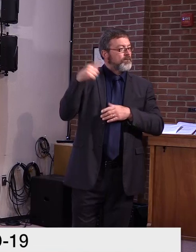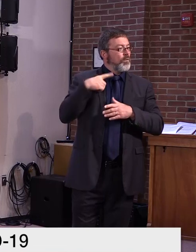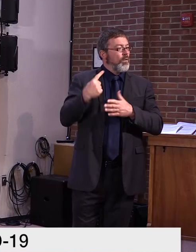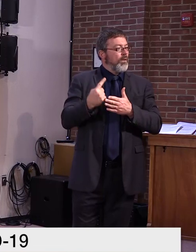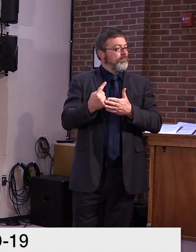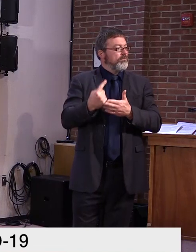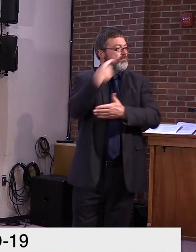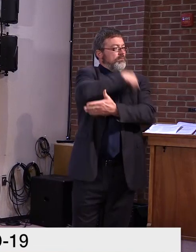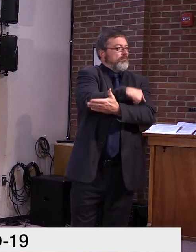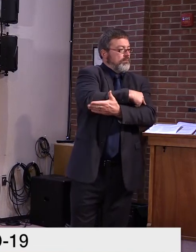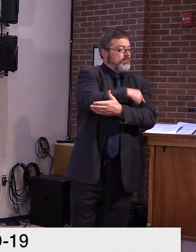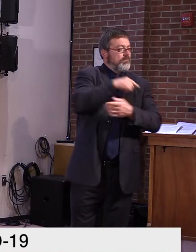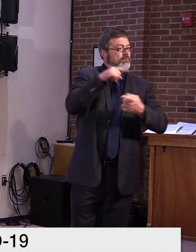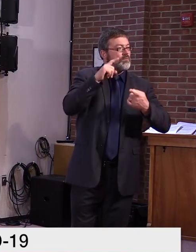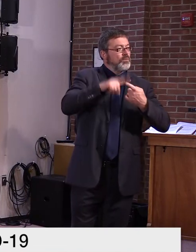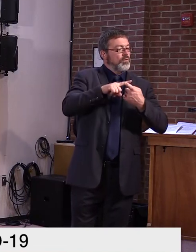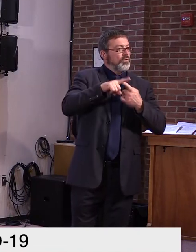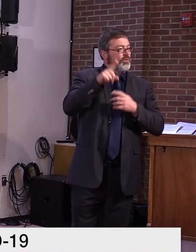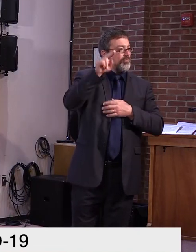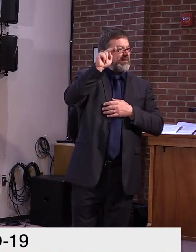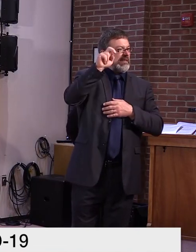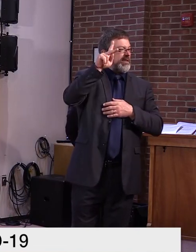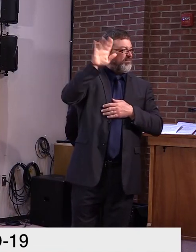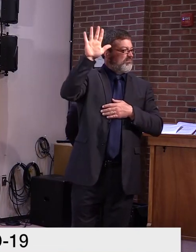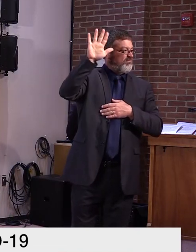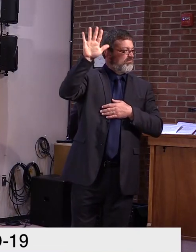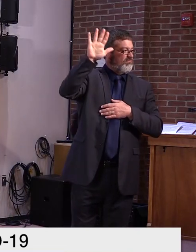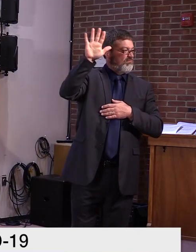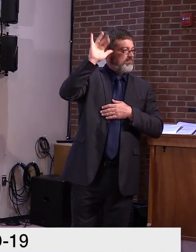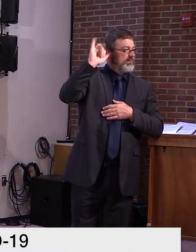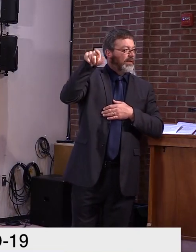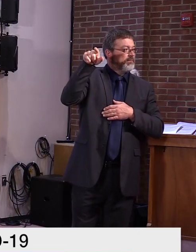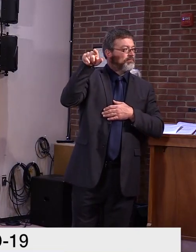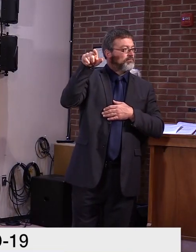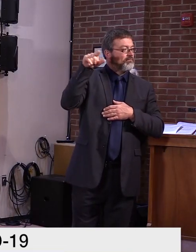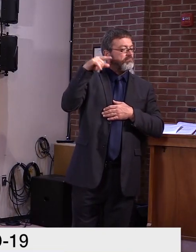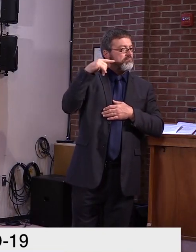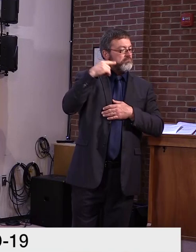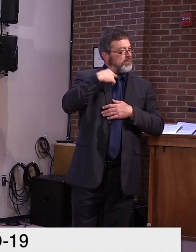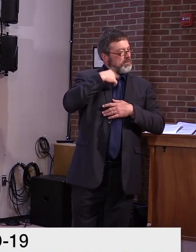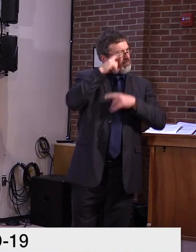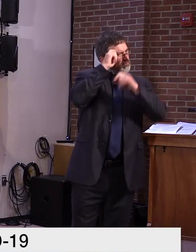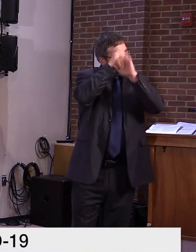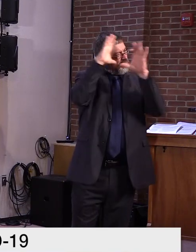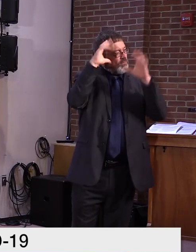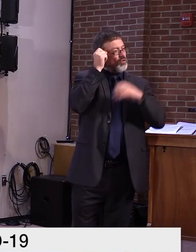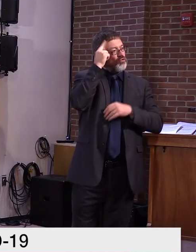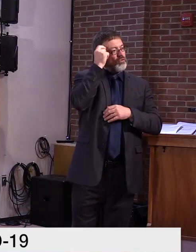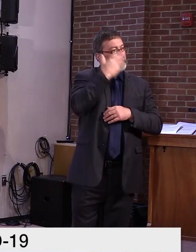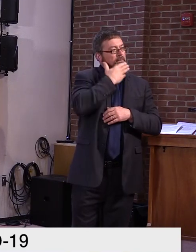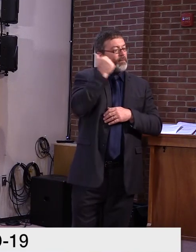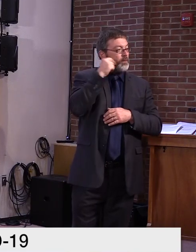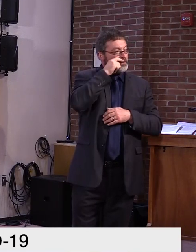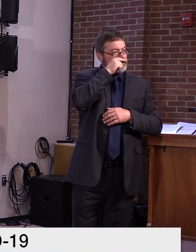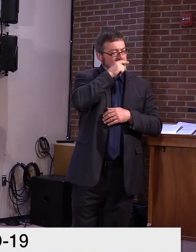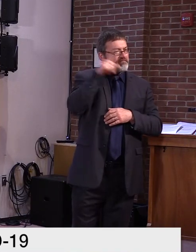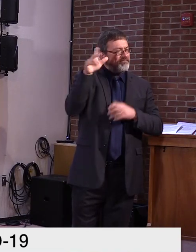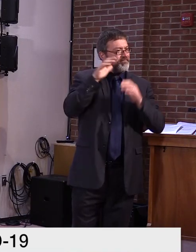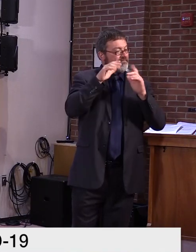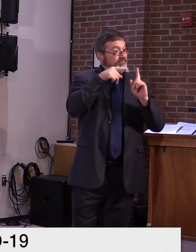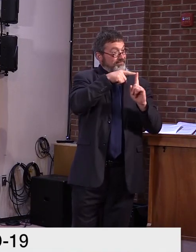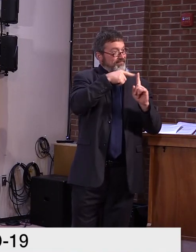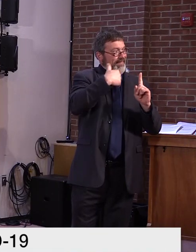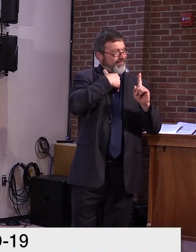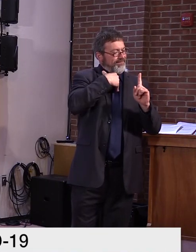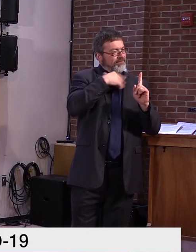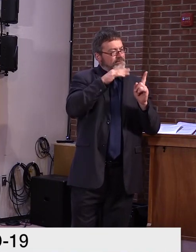I just wanted to be clear in my own mind. Um, the tracking and tracing people have